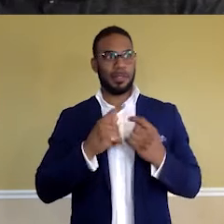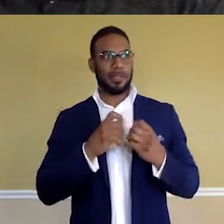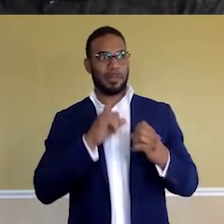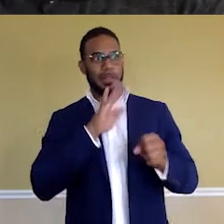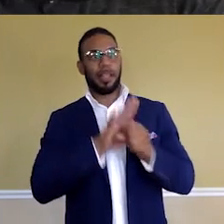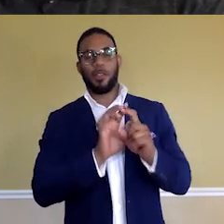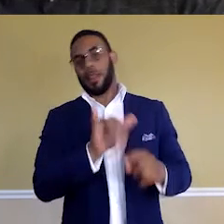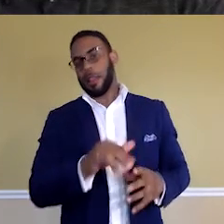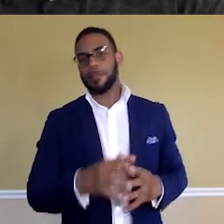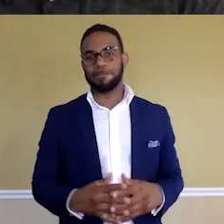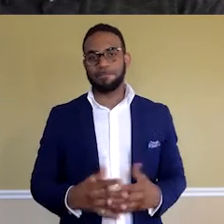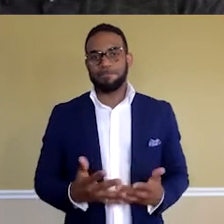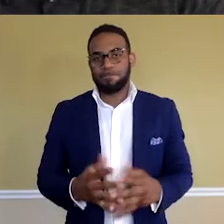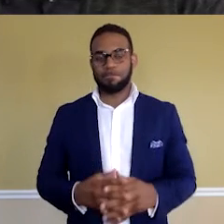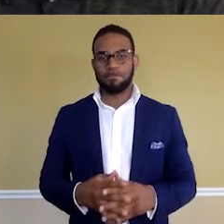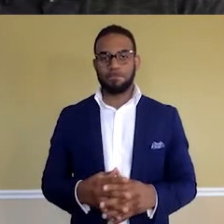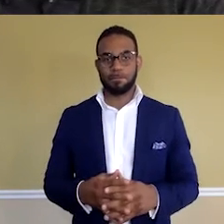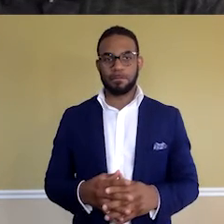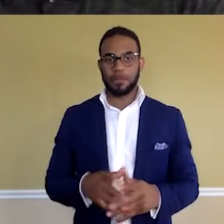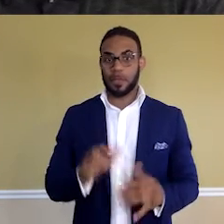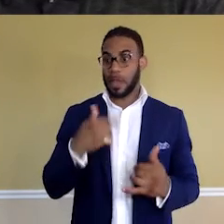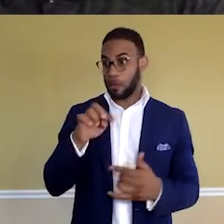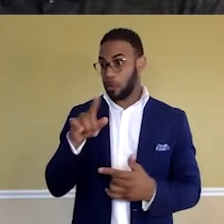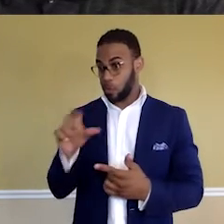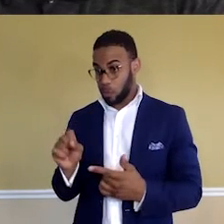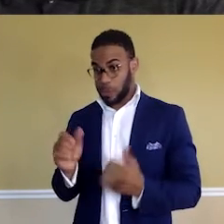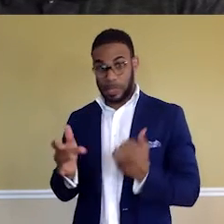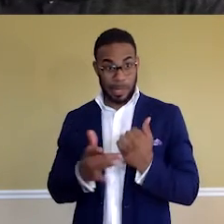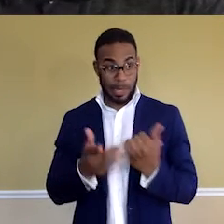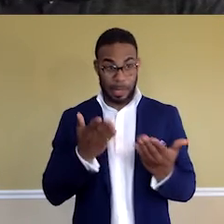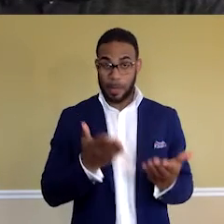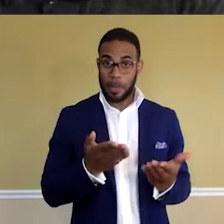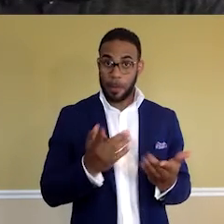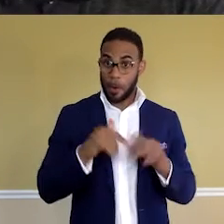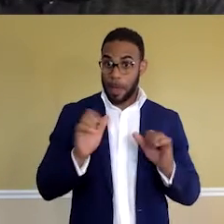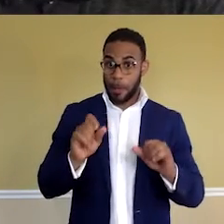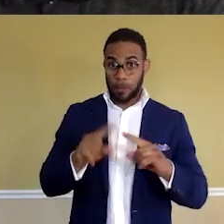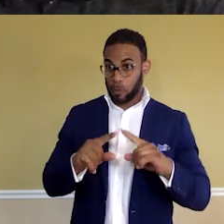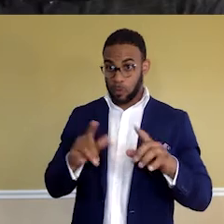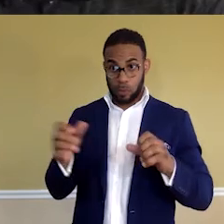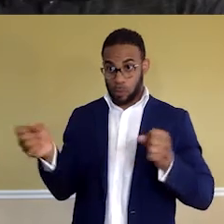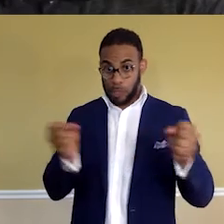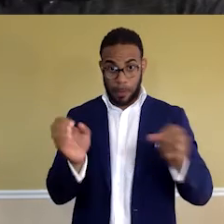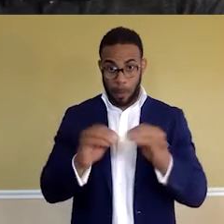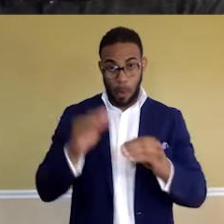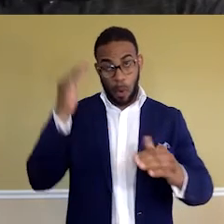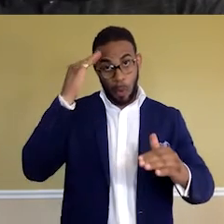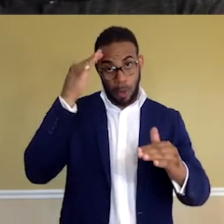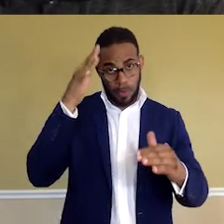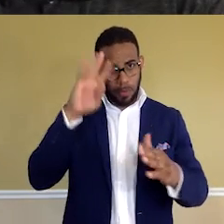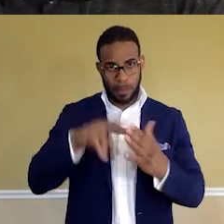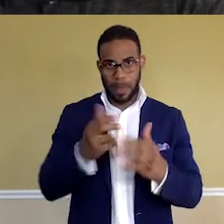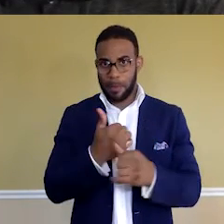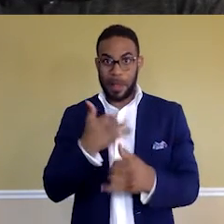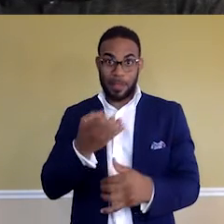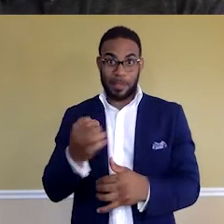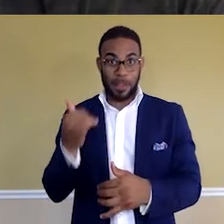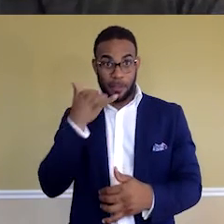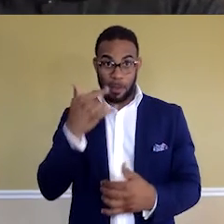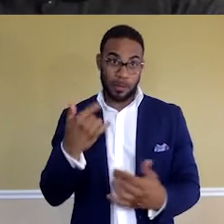that, you know. Because we have the tools. The technology is there. We're able to give people more awareness, you know. And everybody has cell phones. So why not?